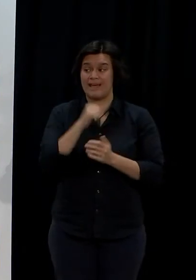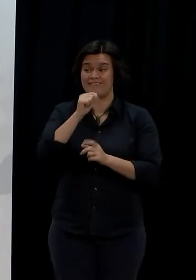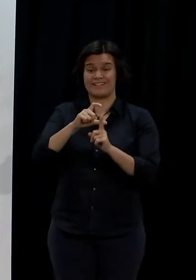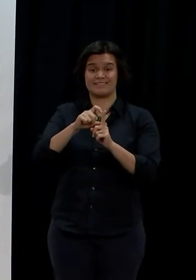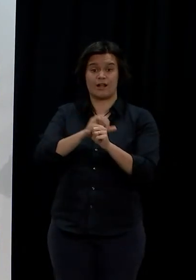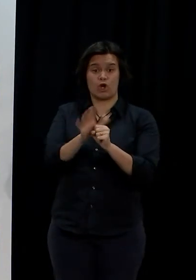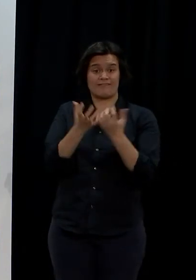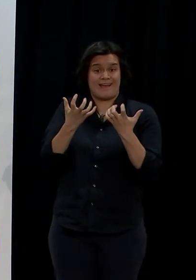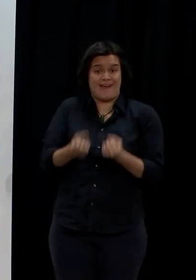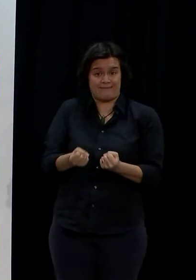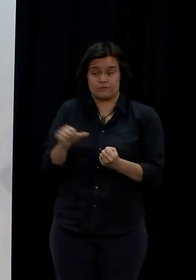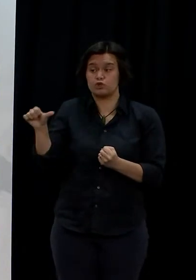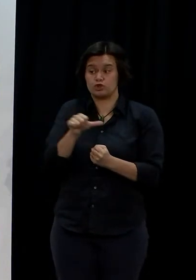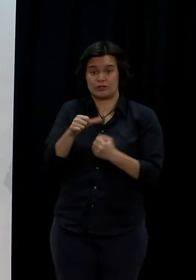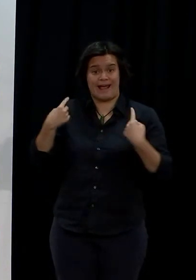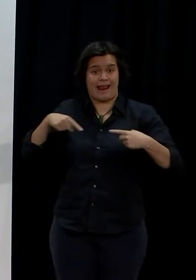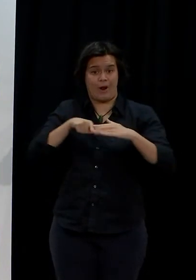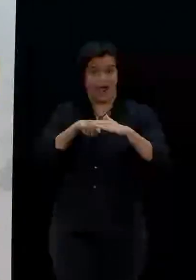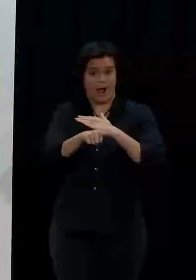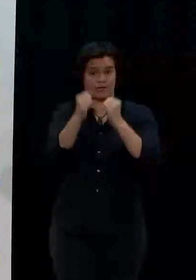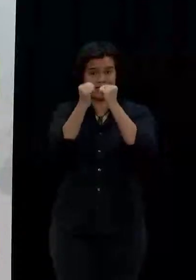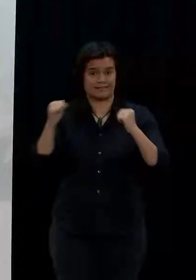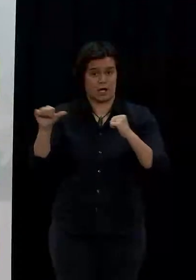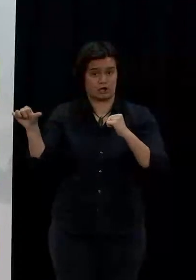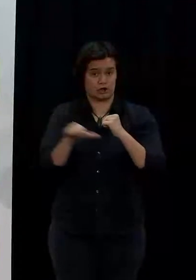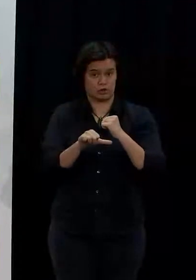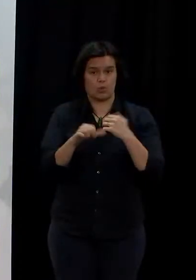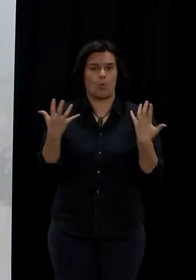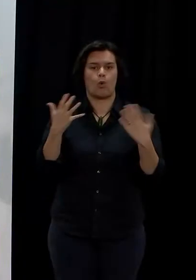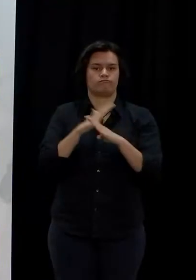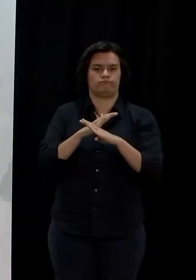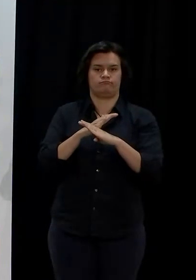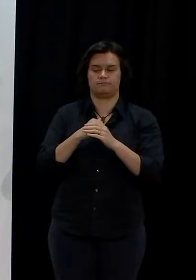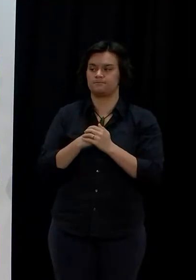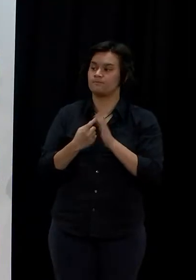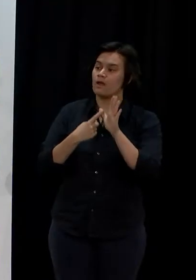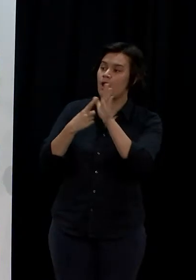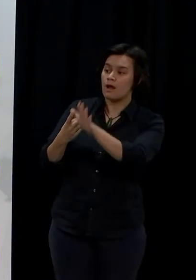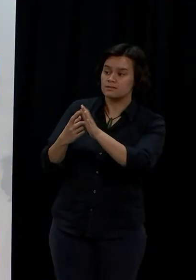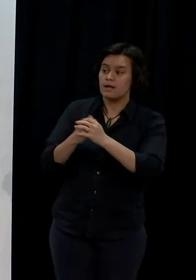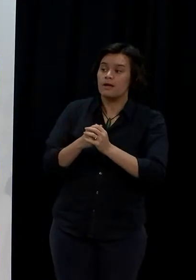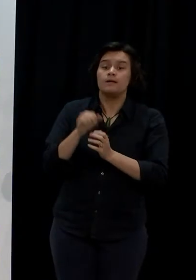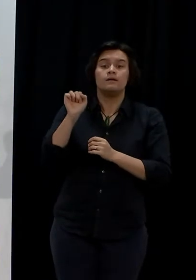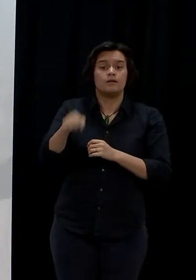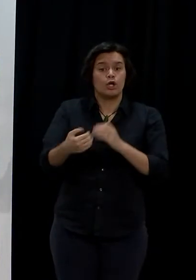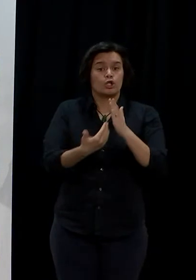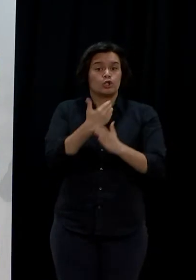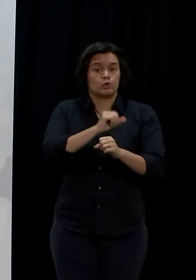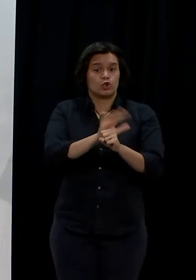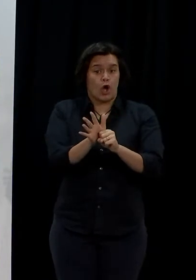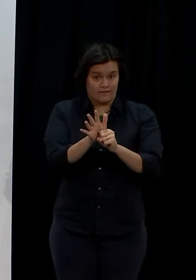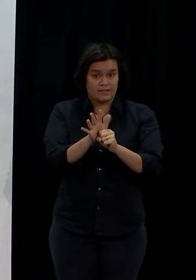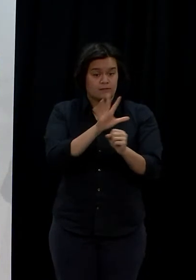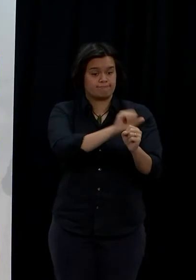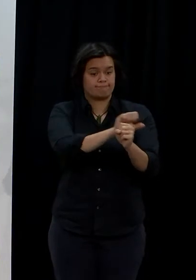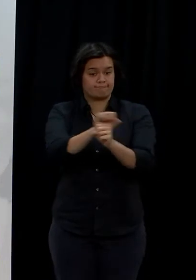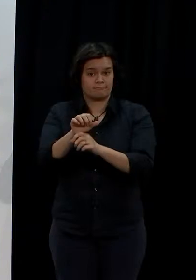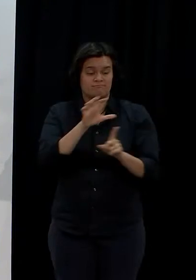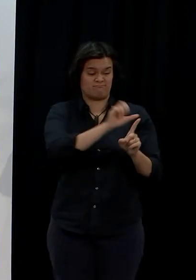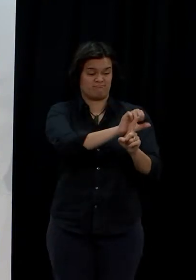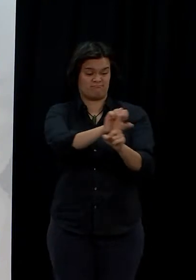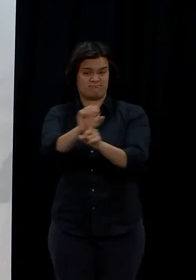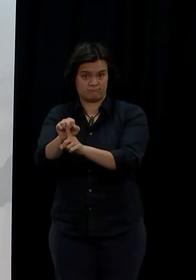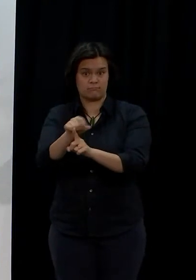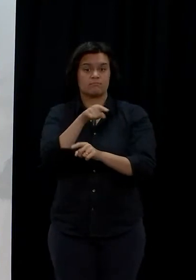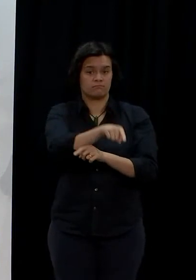exercise? So, we already, as I understand, we already have the capacity we need for all of those cases that have been identified today, and we're bringing